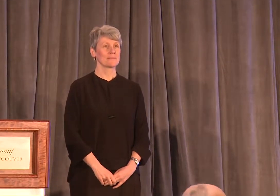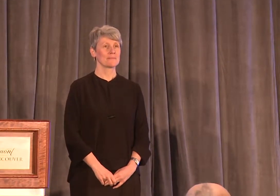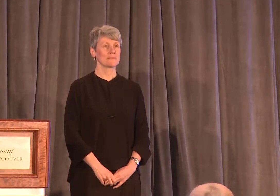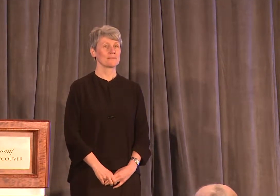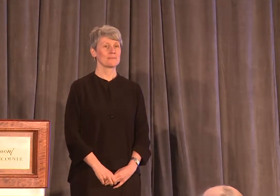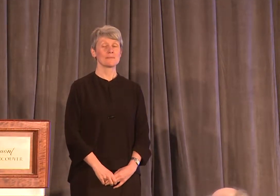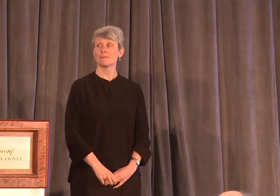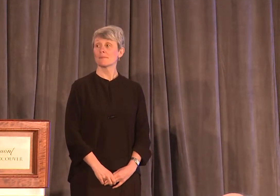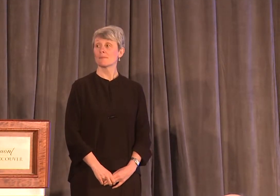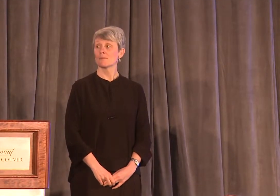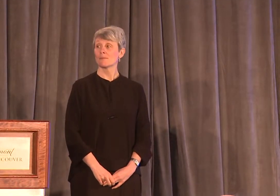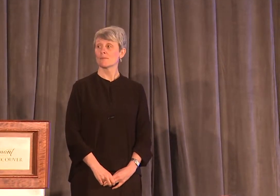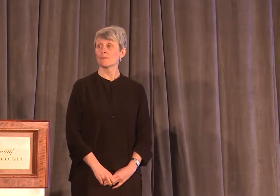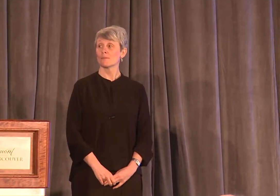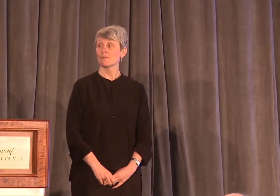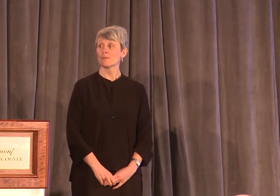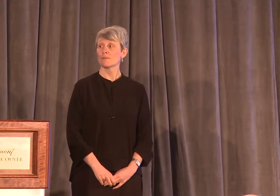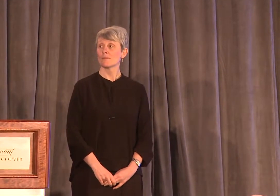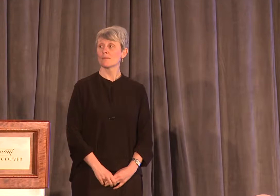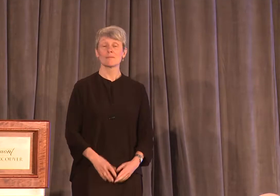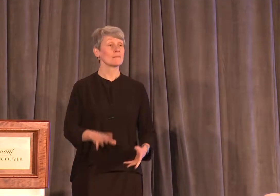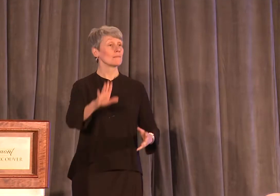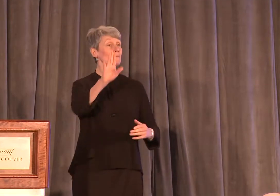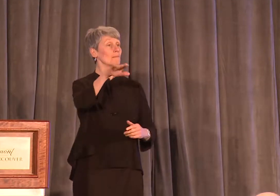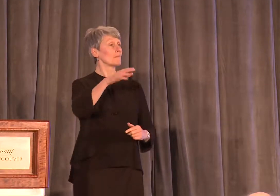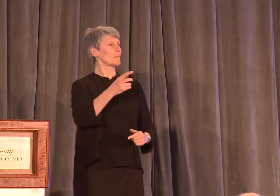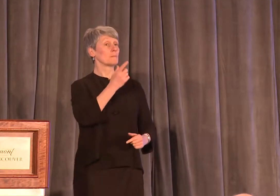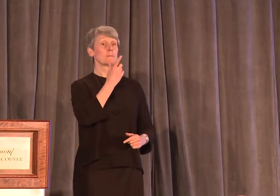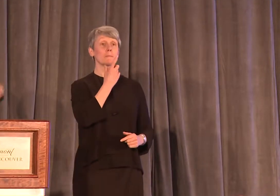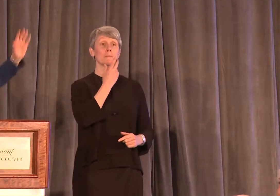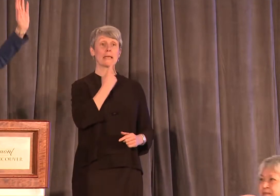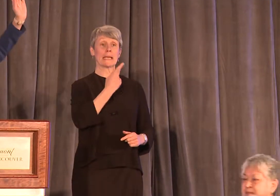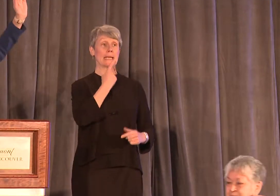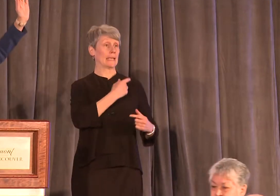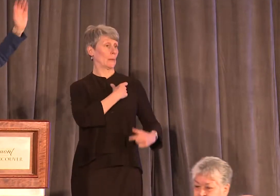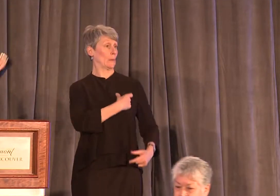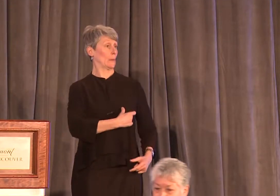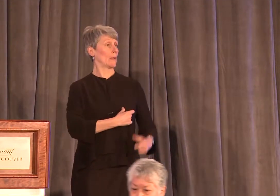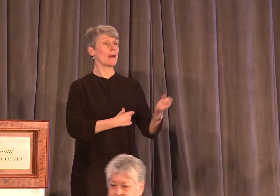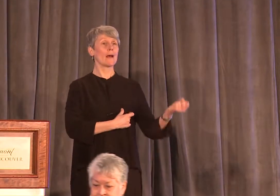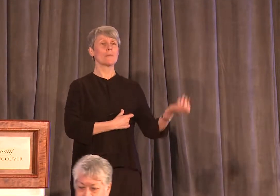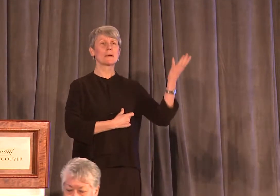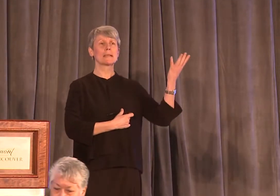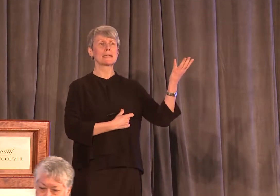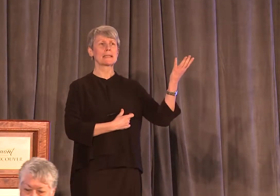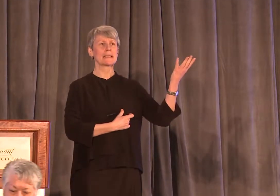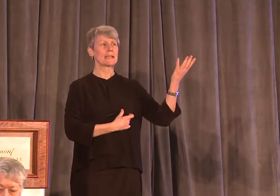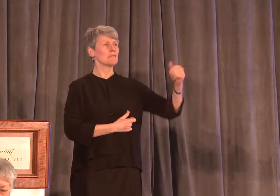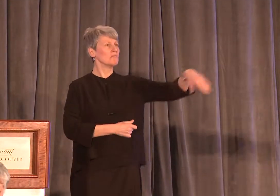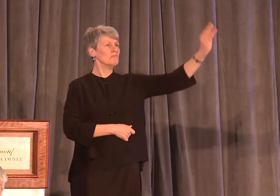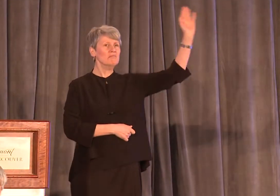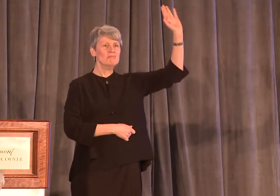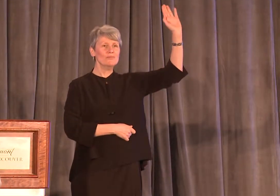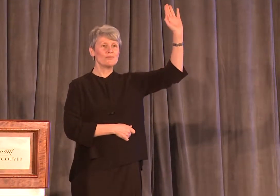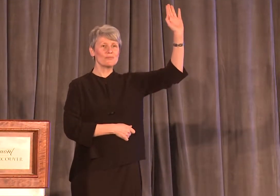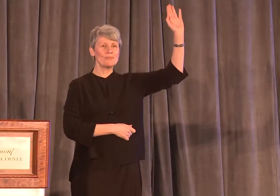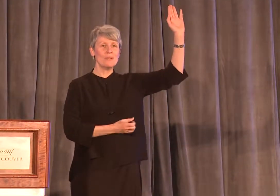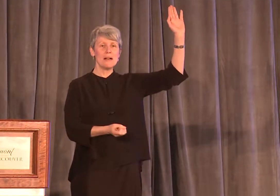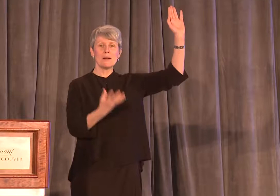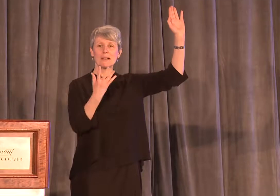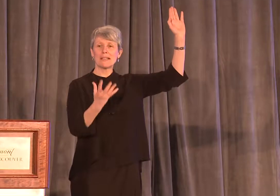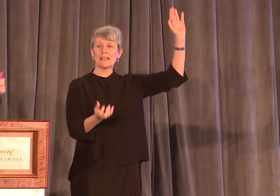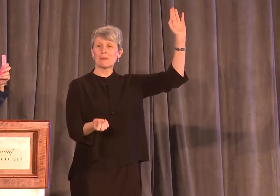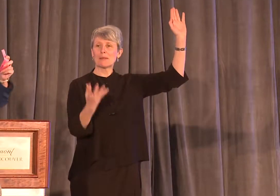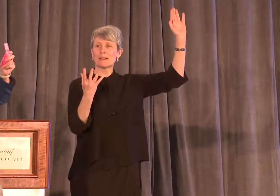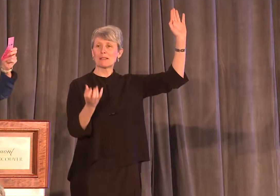How many pink ribbons are there in the room? How many pink ribbons? What I want you to do, I know they're stuck